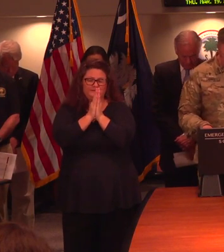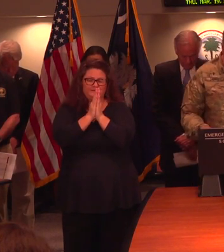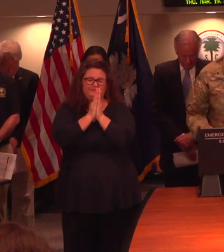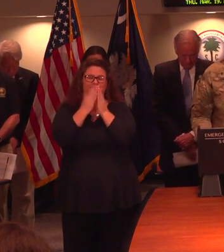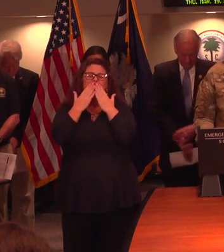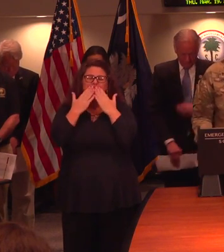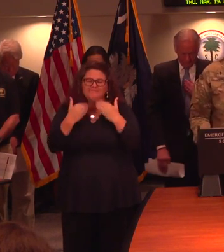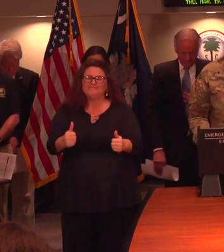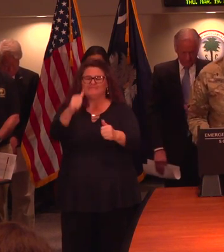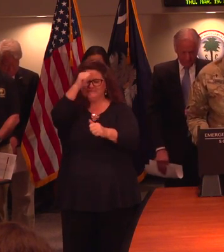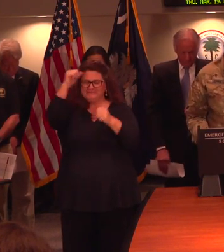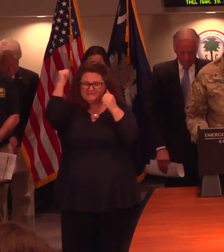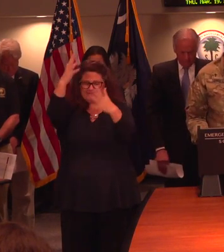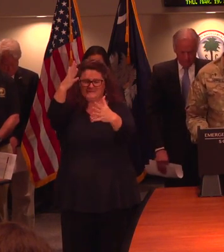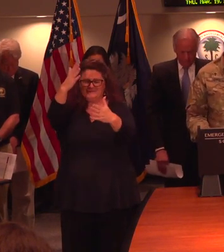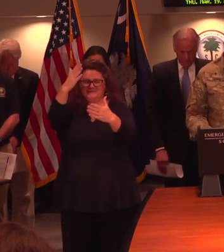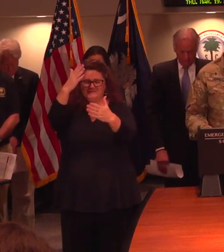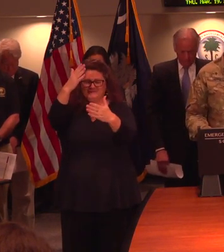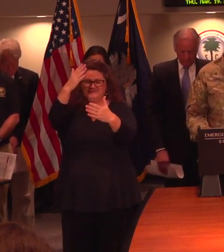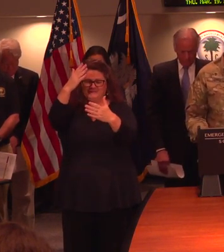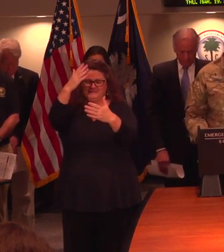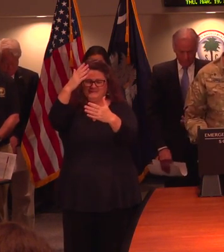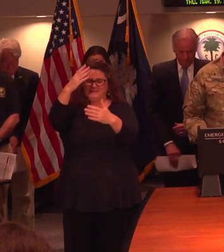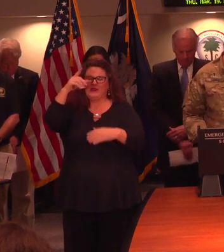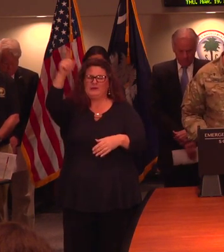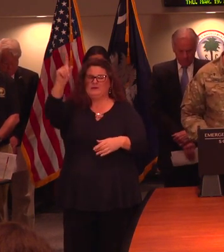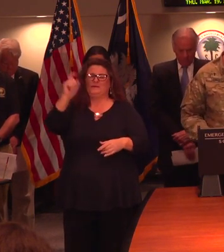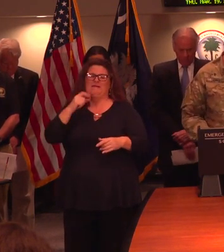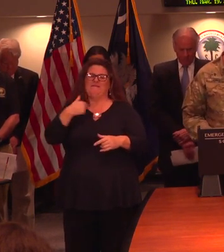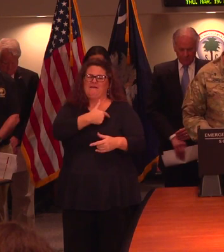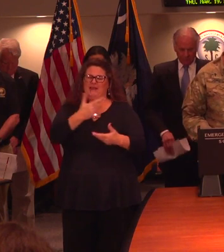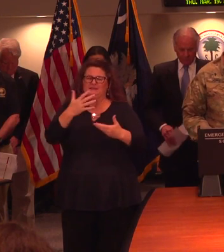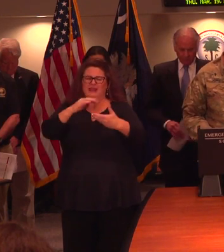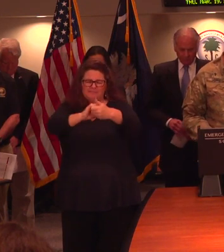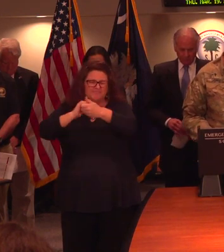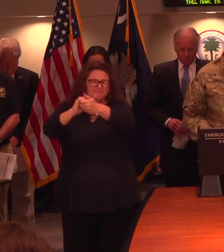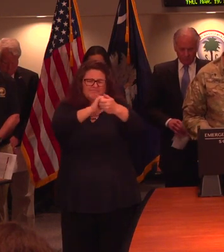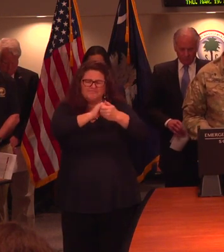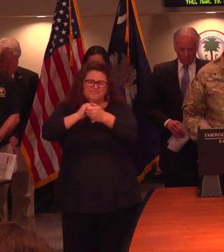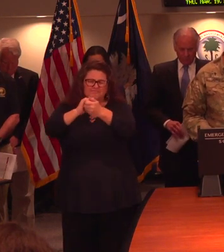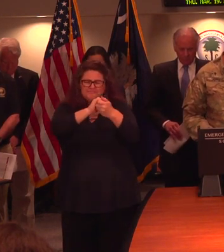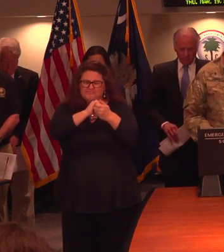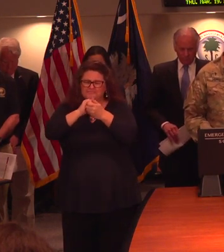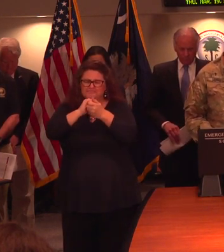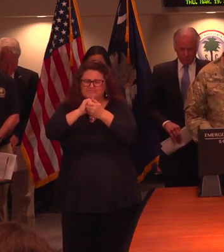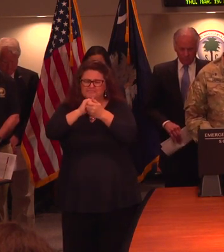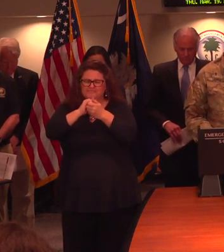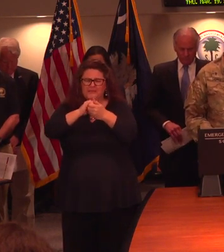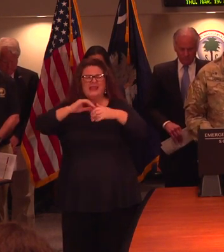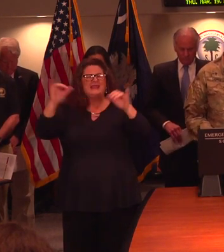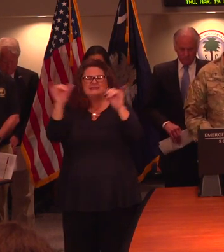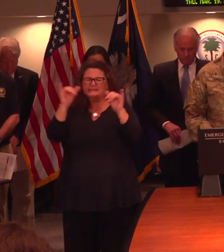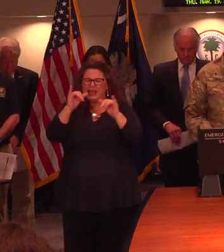Gracious God, you are the same God that brought unity in the wake of the needless killing of the nine innocent people